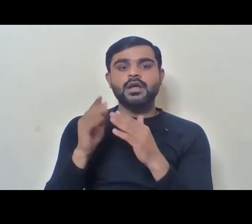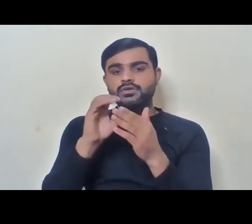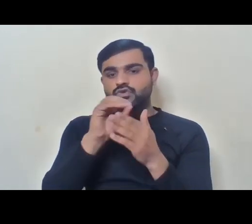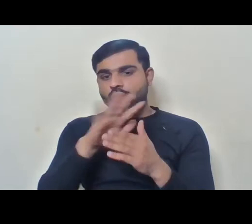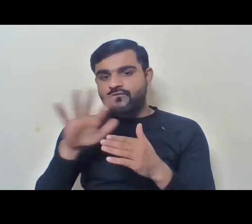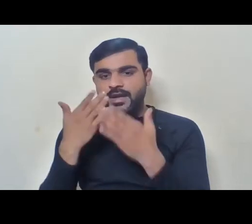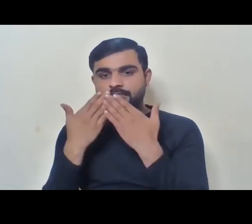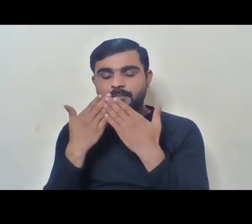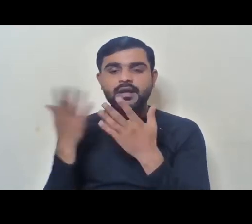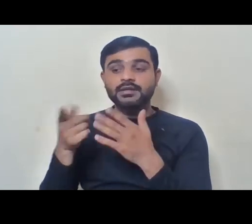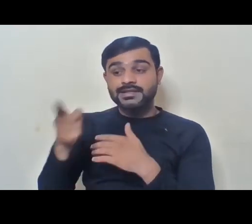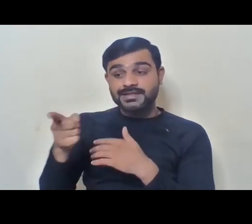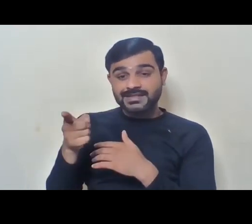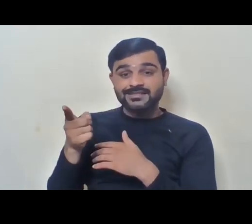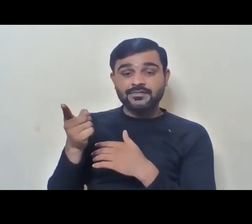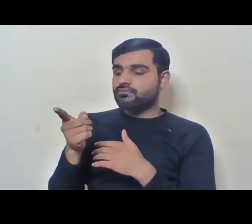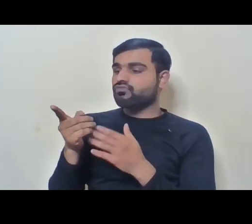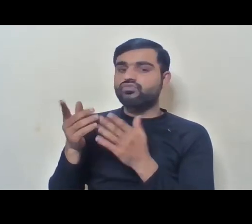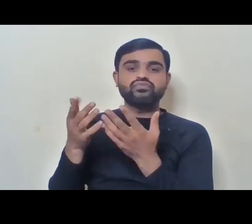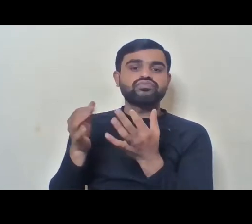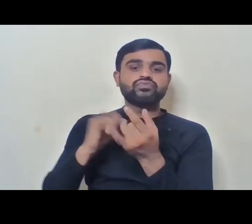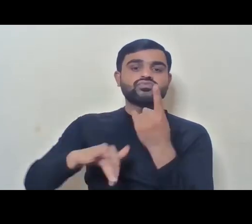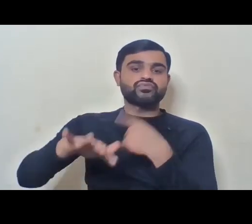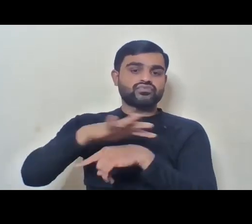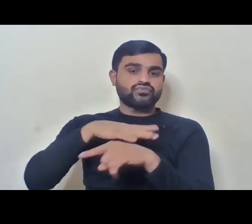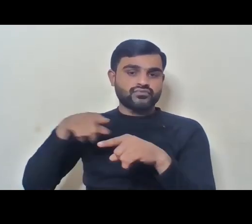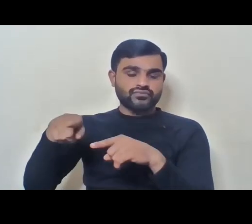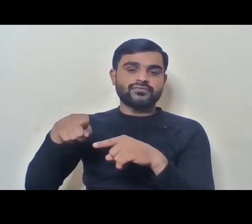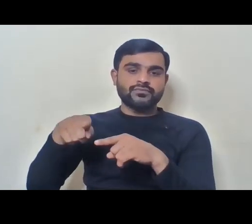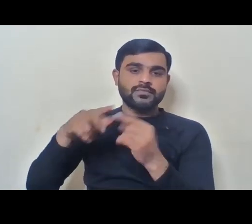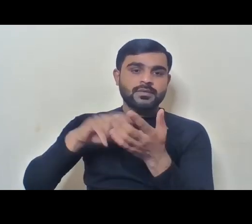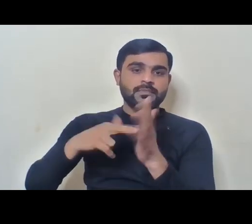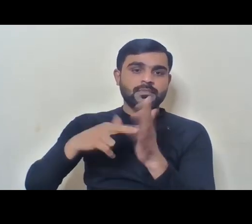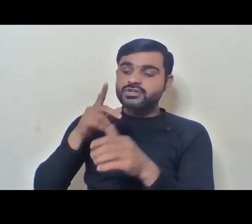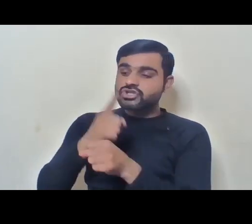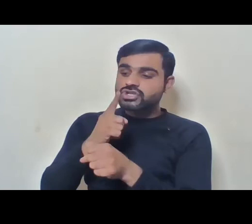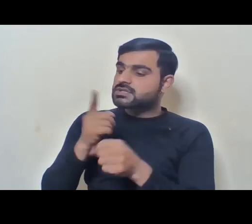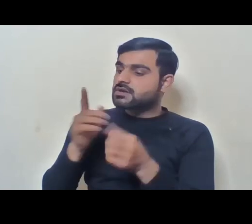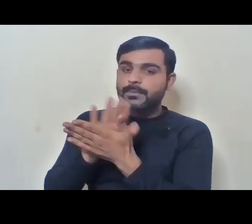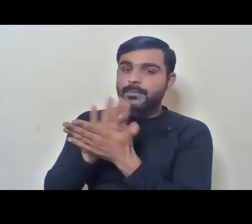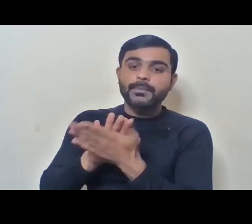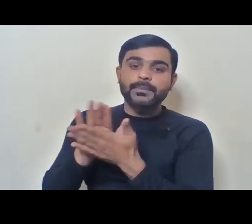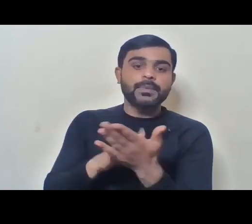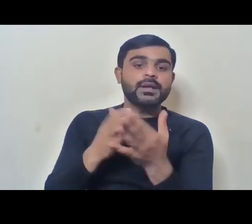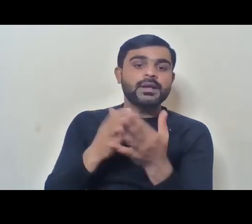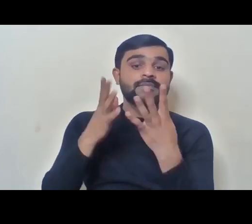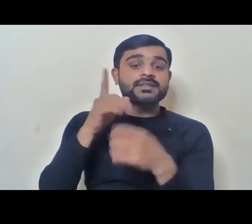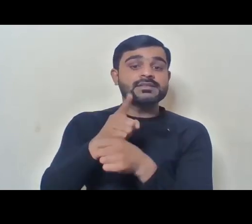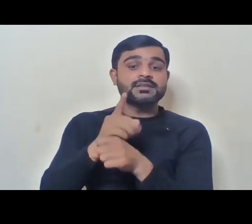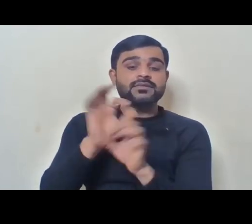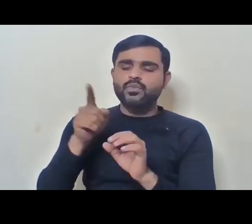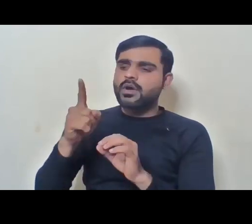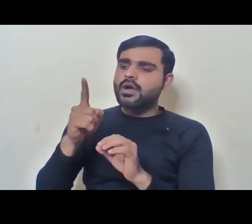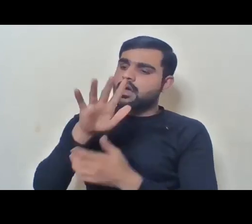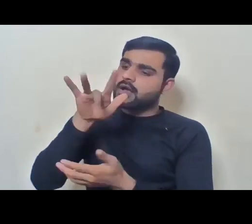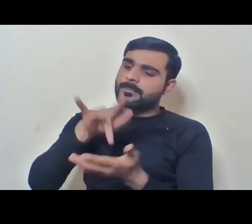after that, there are no social, these resource teachers available. Hence, we have only one focal point